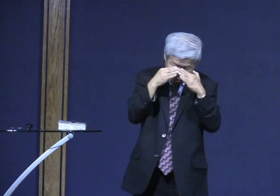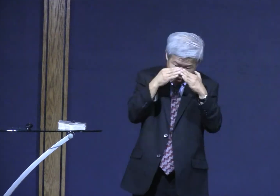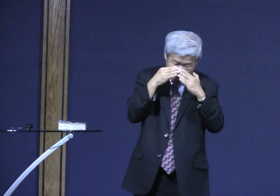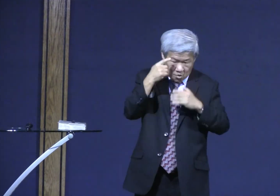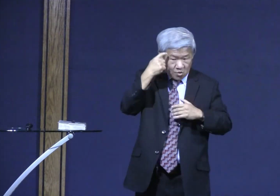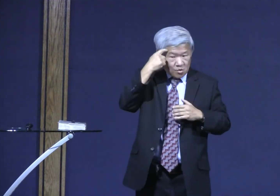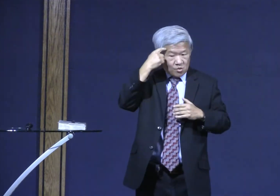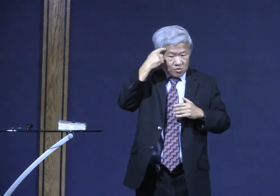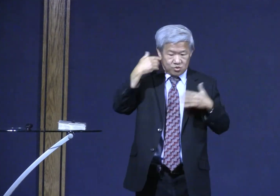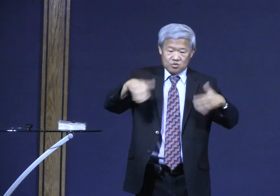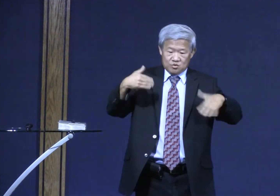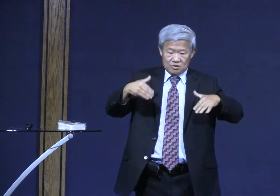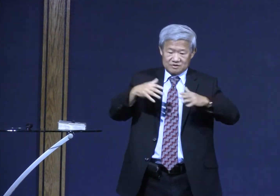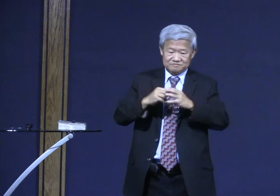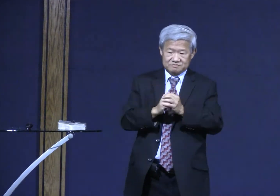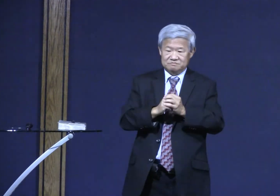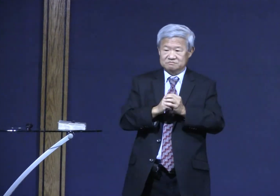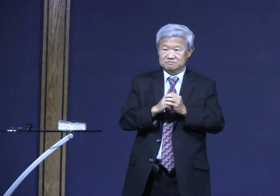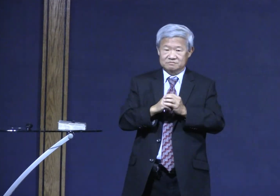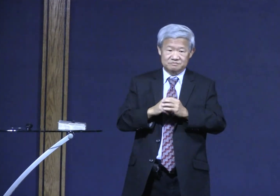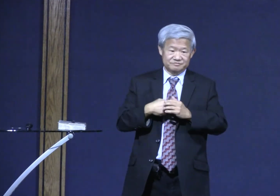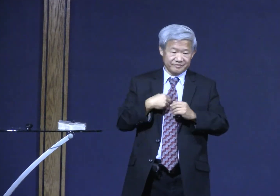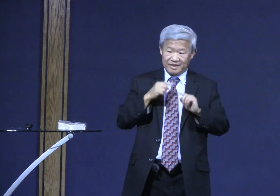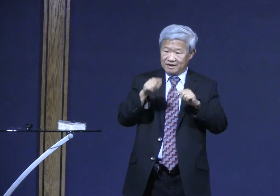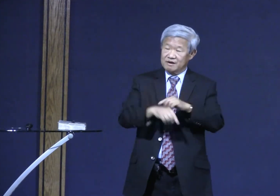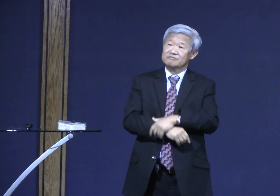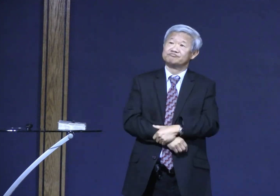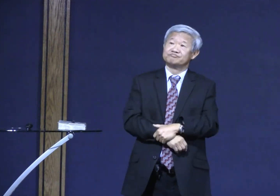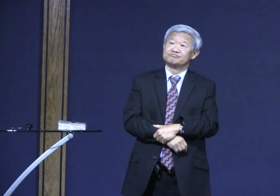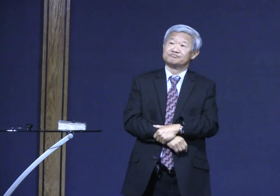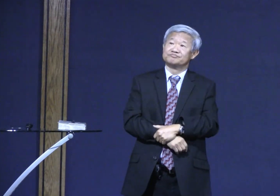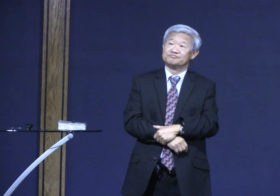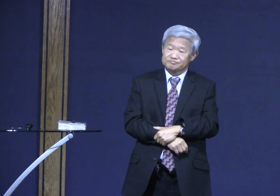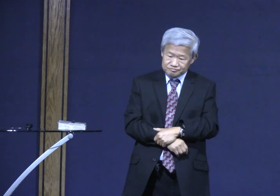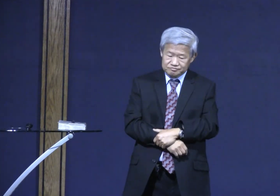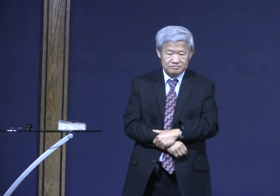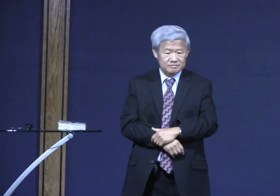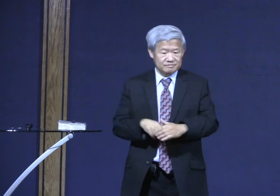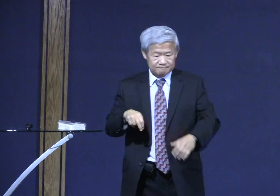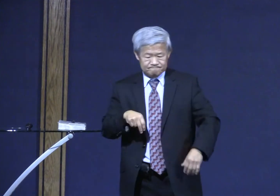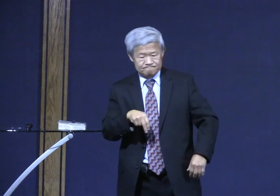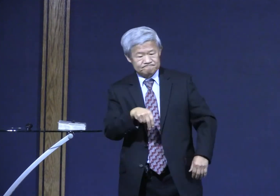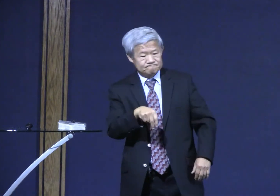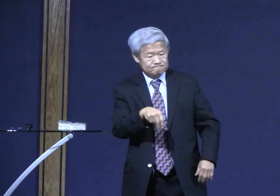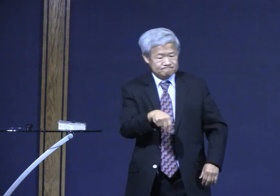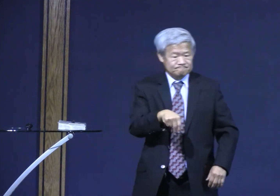And they had a way to very powerfully focus your mind.